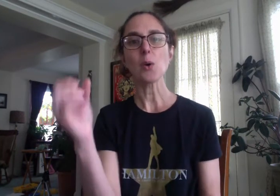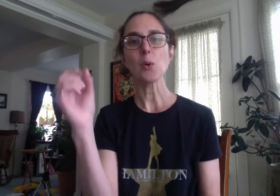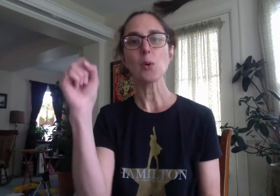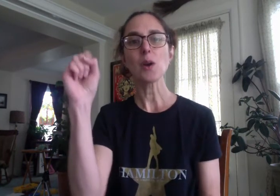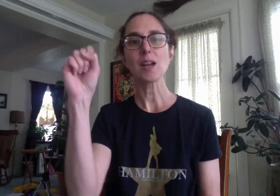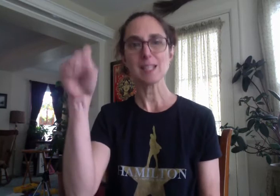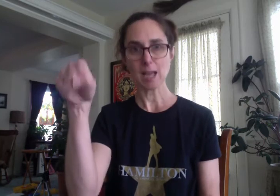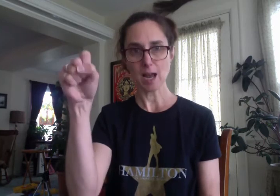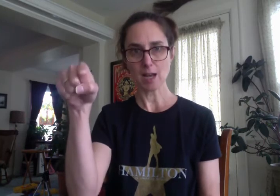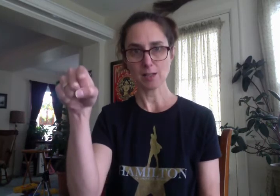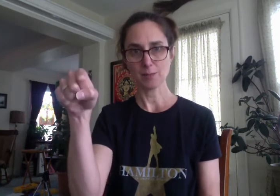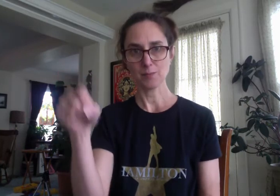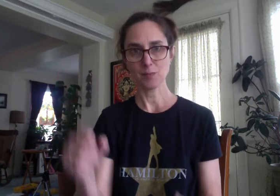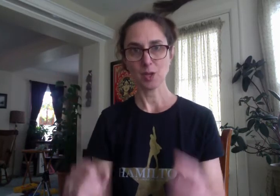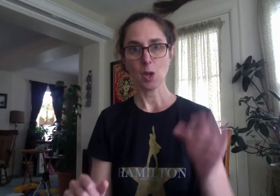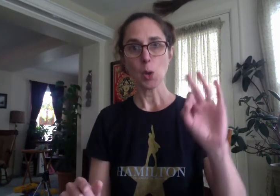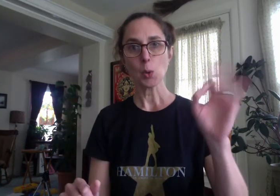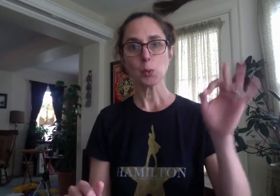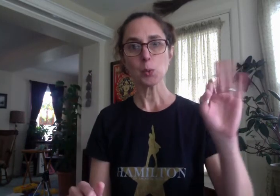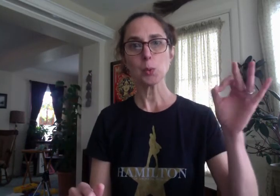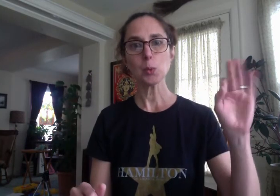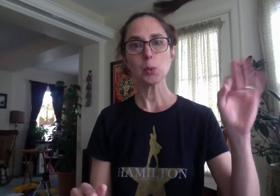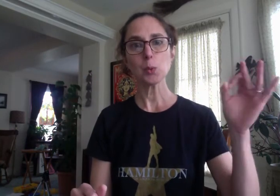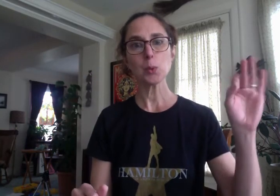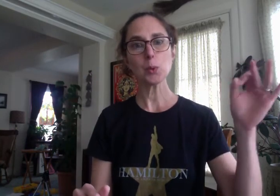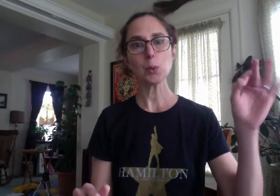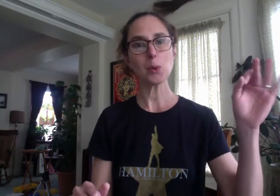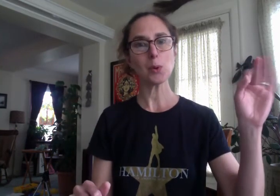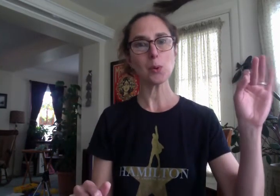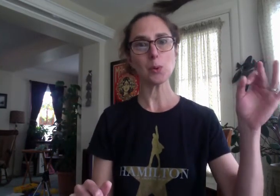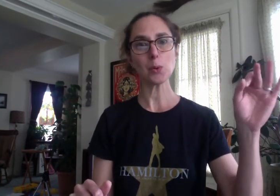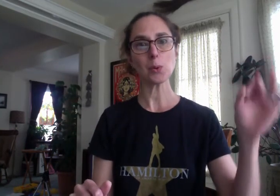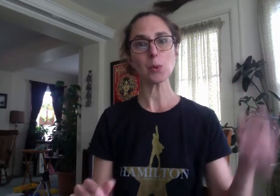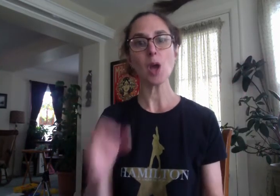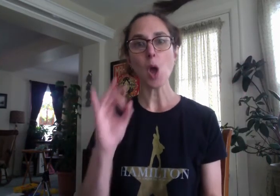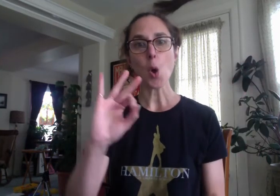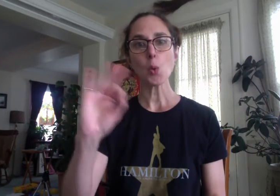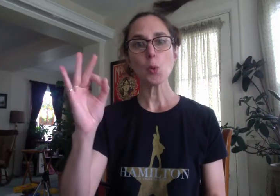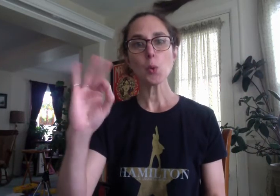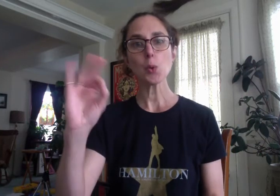oh yeah yeah